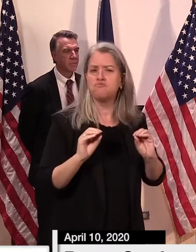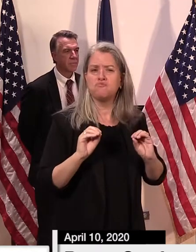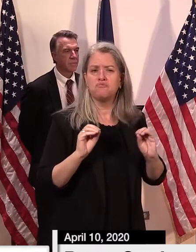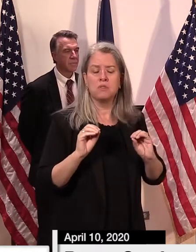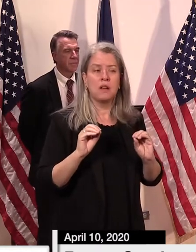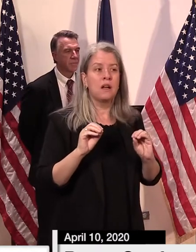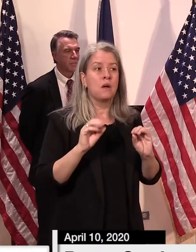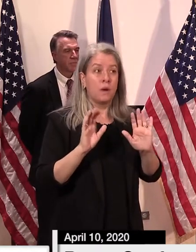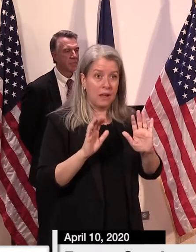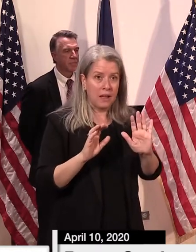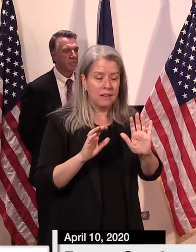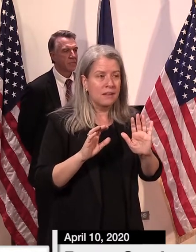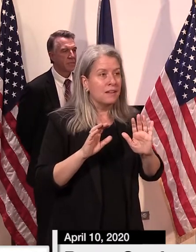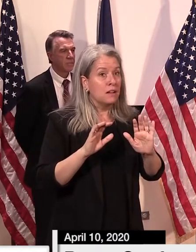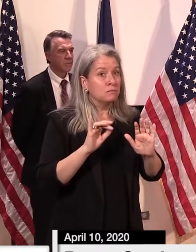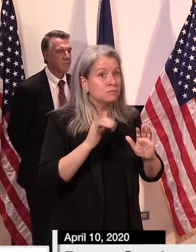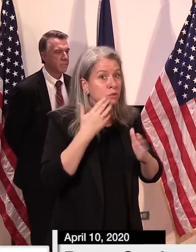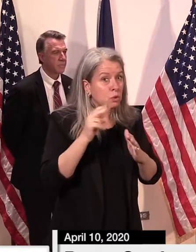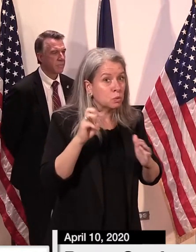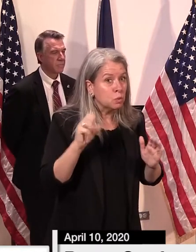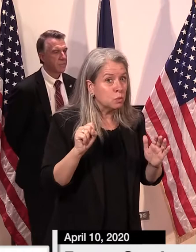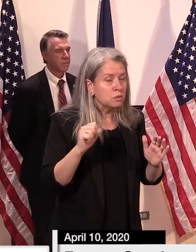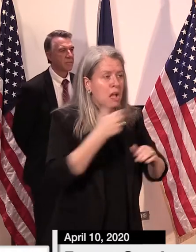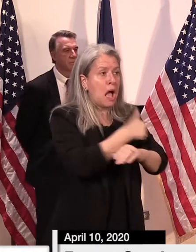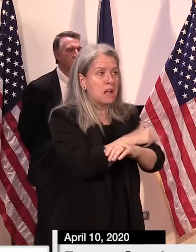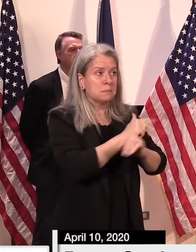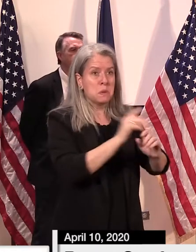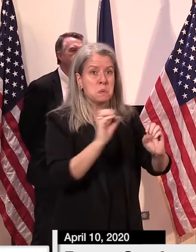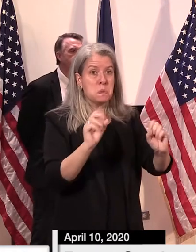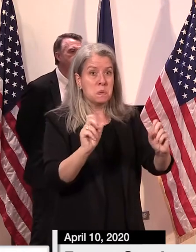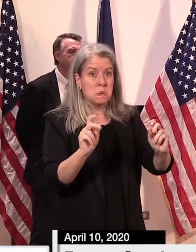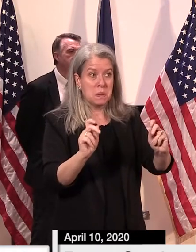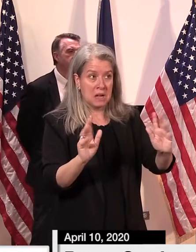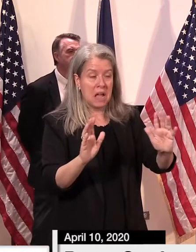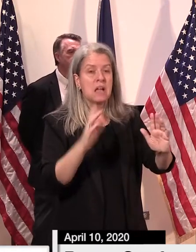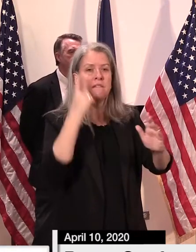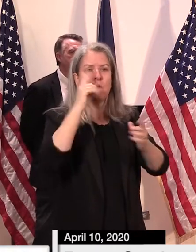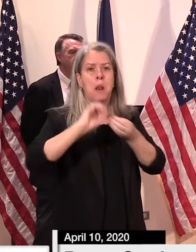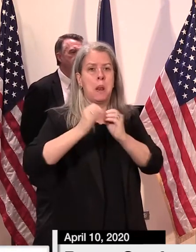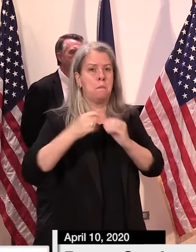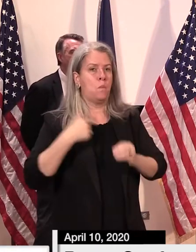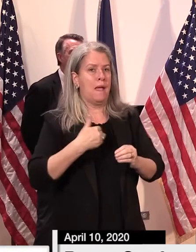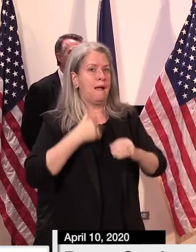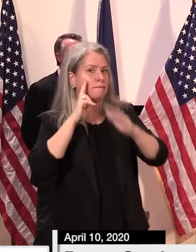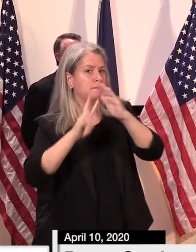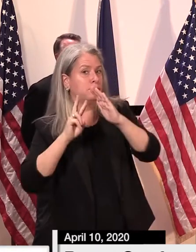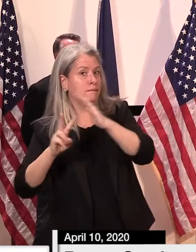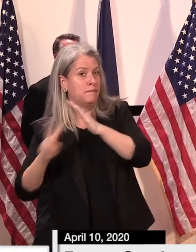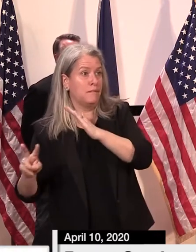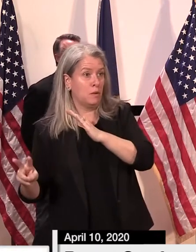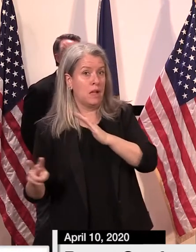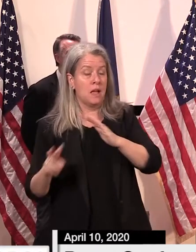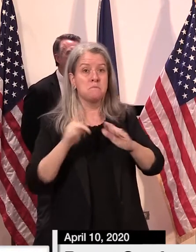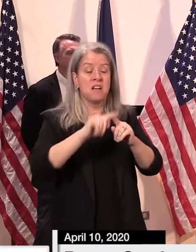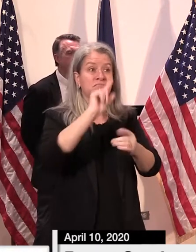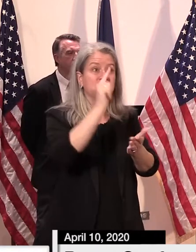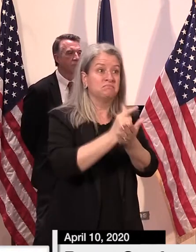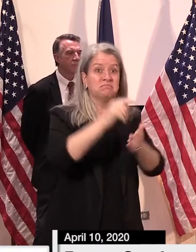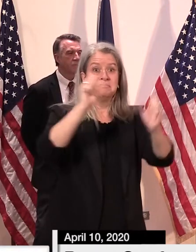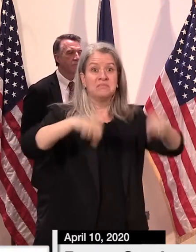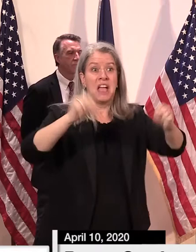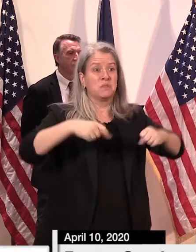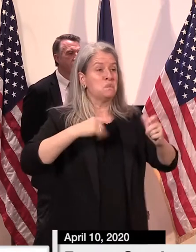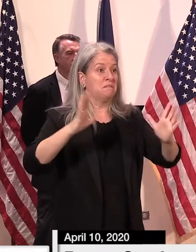is positive. However, our future is not guaranteed. The governor's action today was absolutely